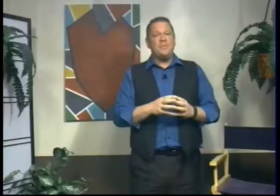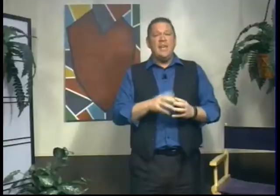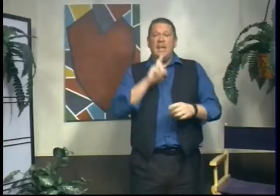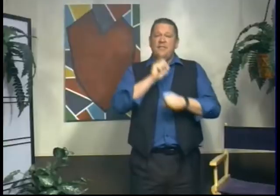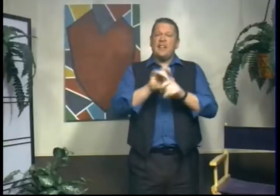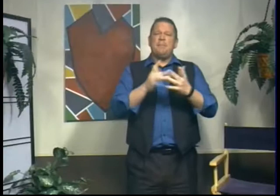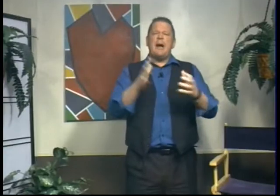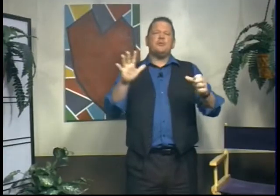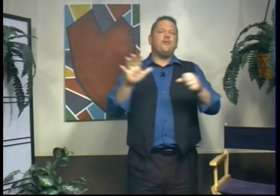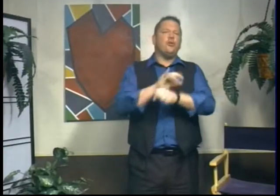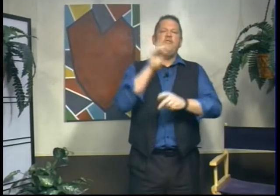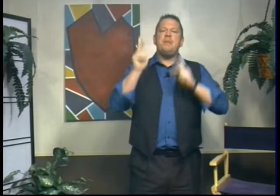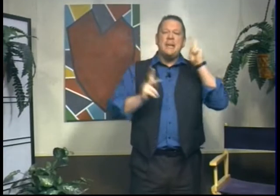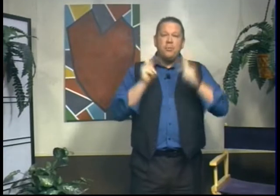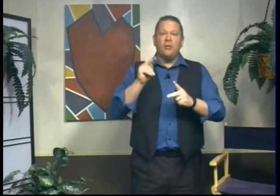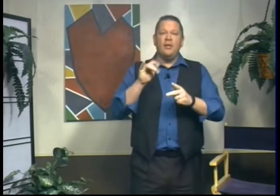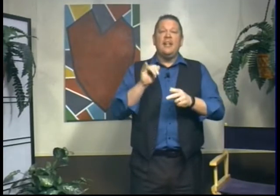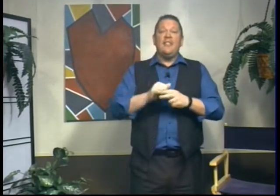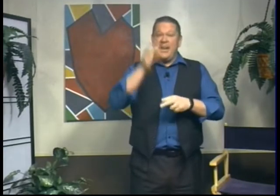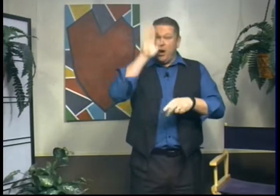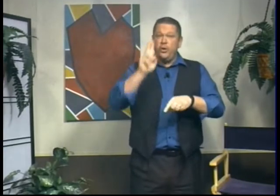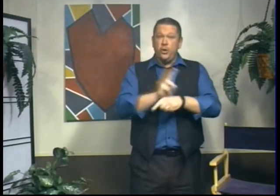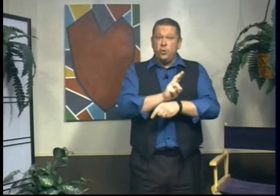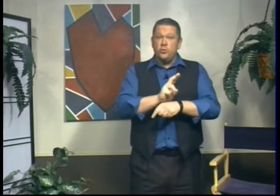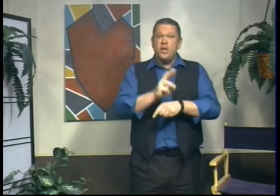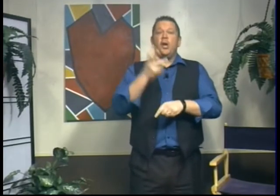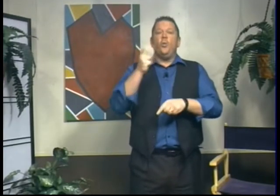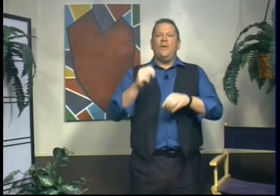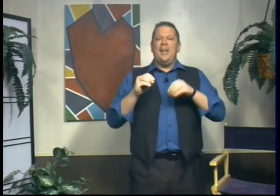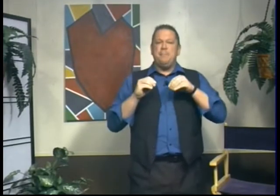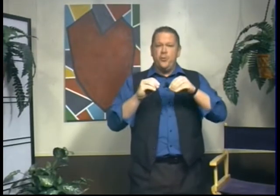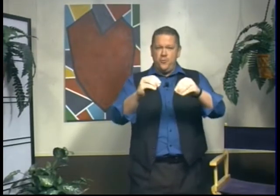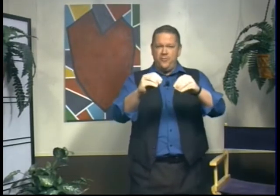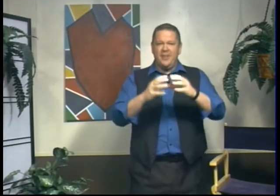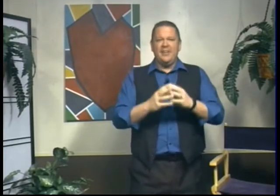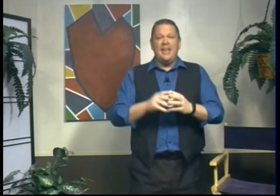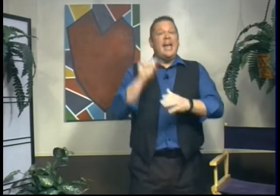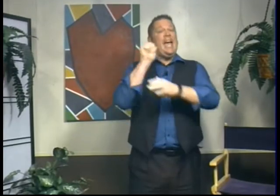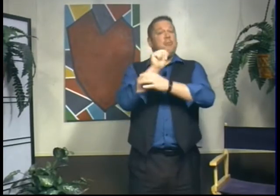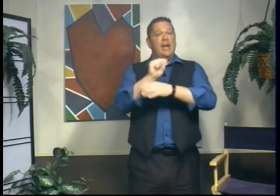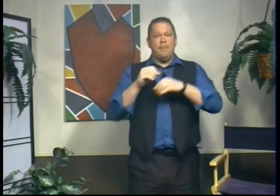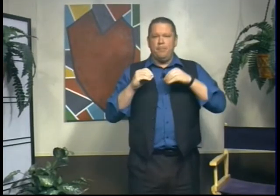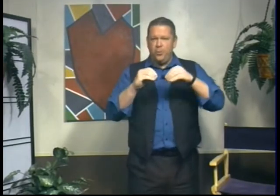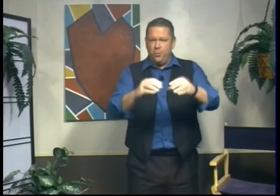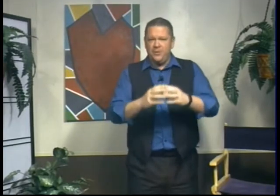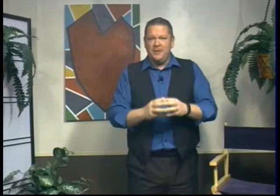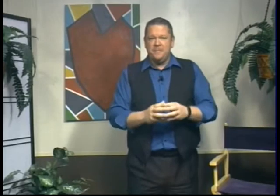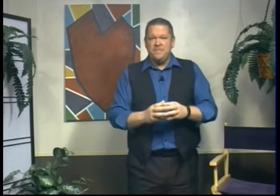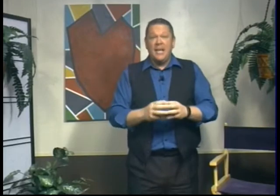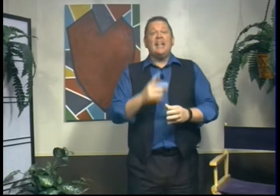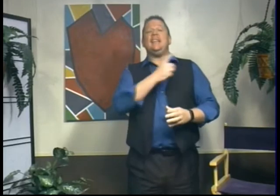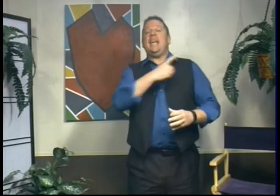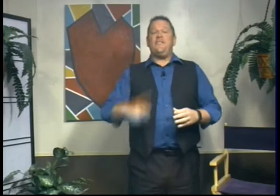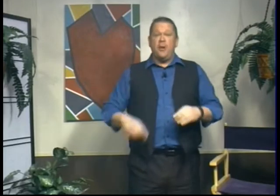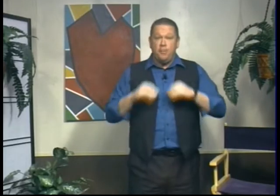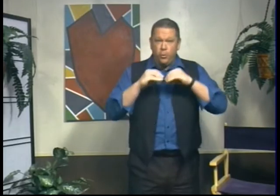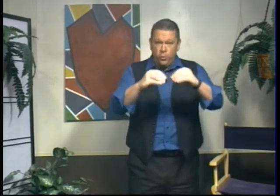In fact, the Bible's full of people that God used when they moved. Abraham moved. David moved.